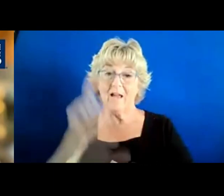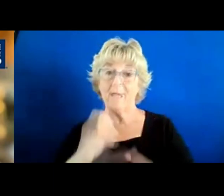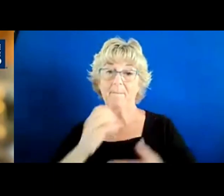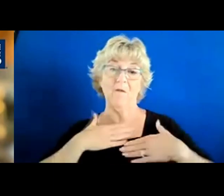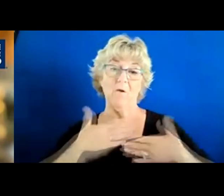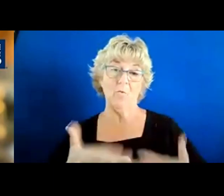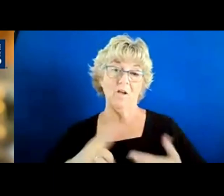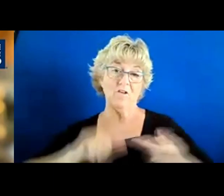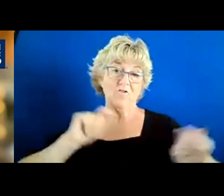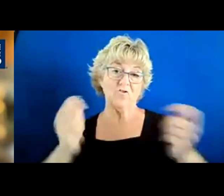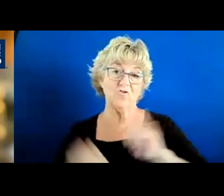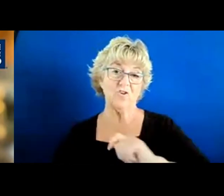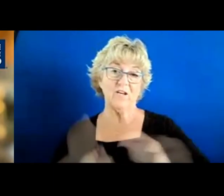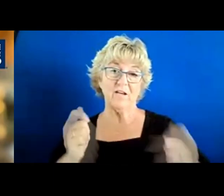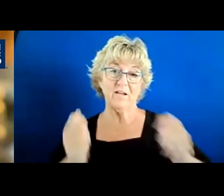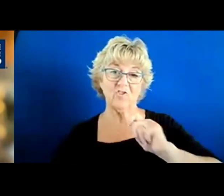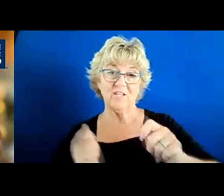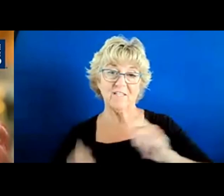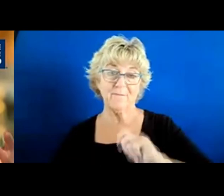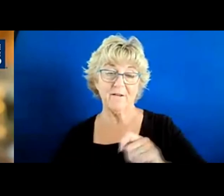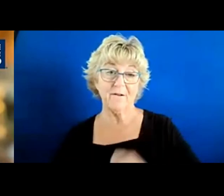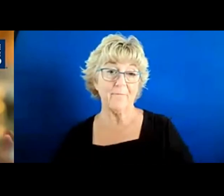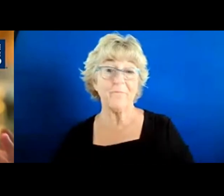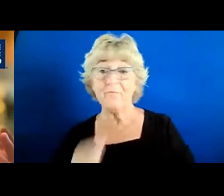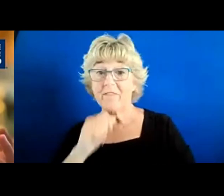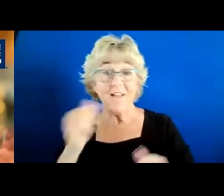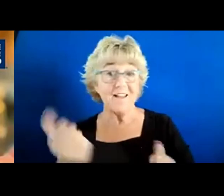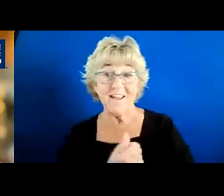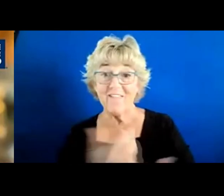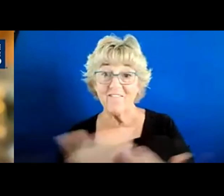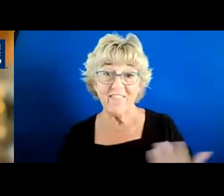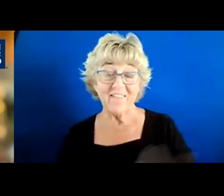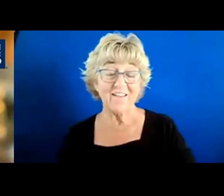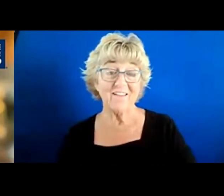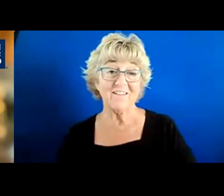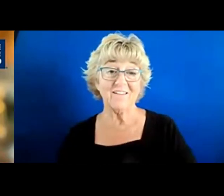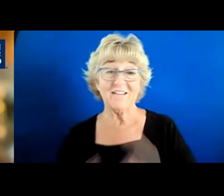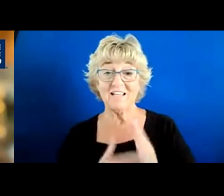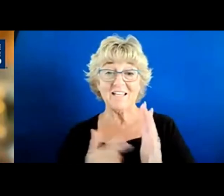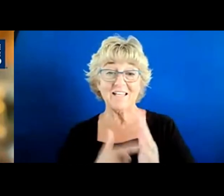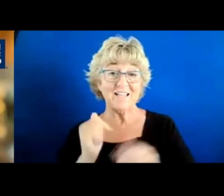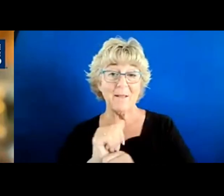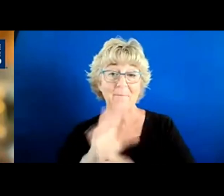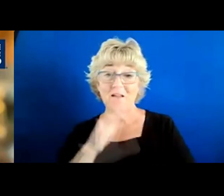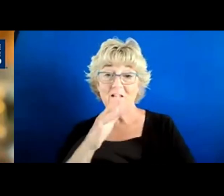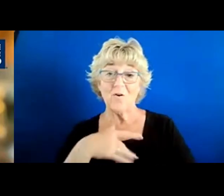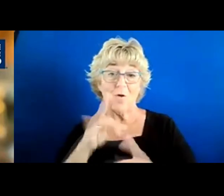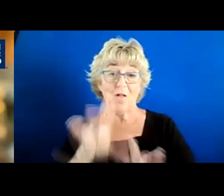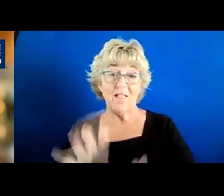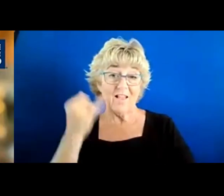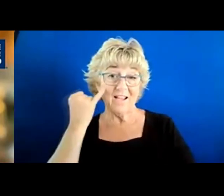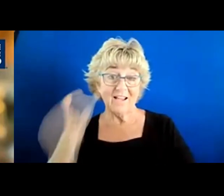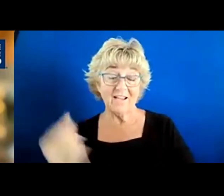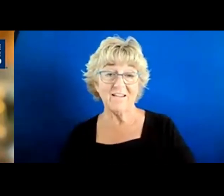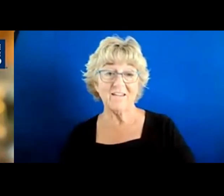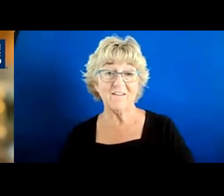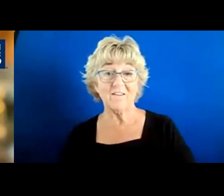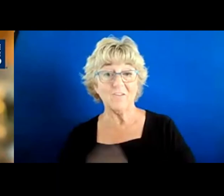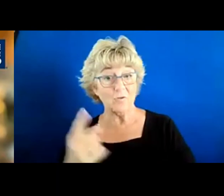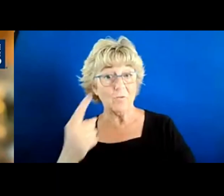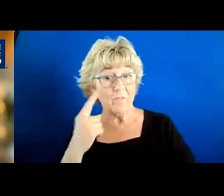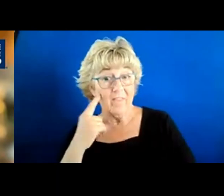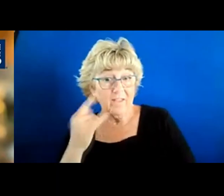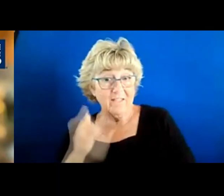to change and make adjustments. Not everything. You know, sometimes employees don't like an idea, but you're convinced it's the right idea. And you